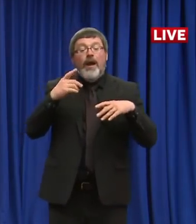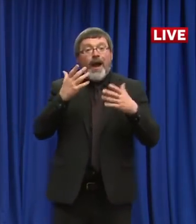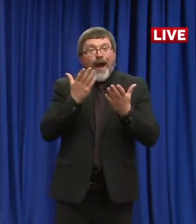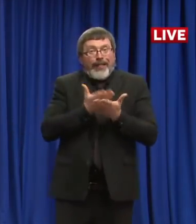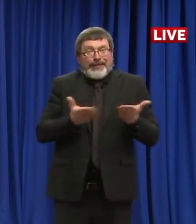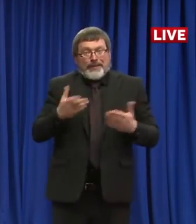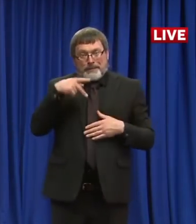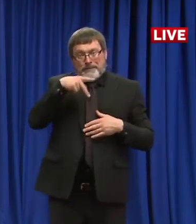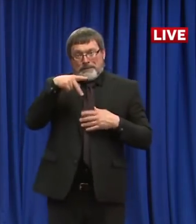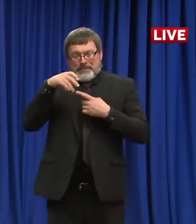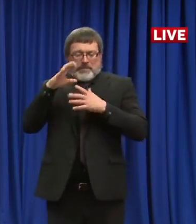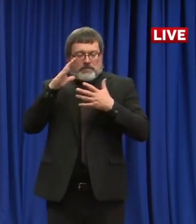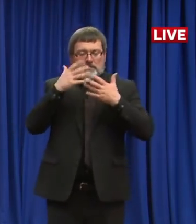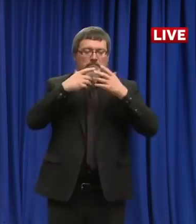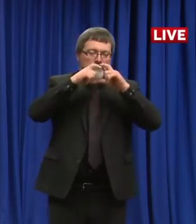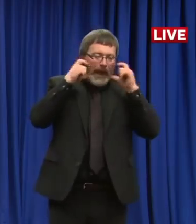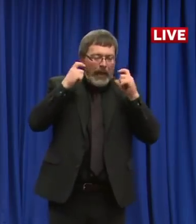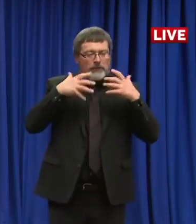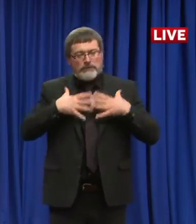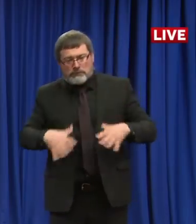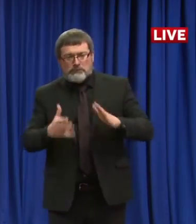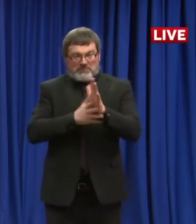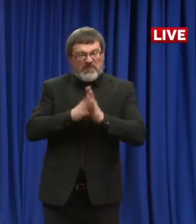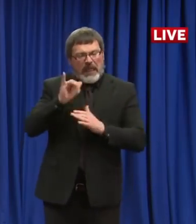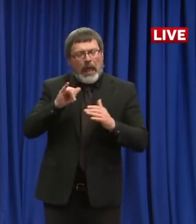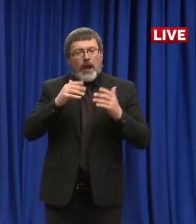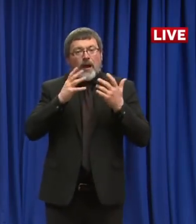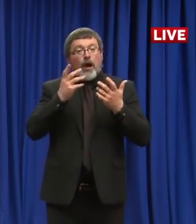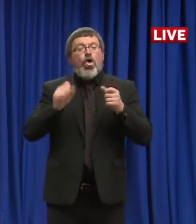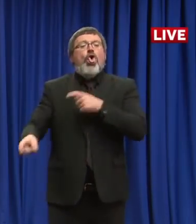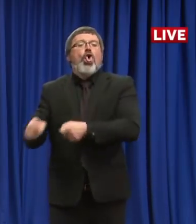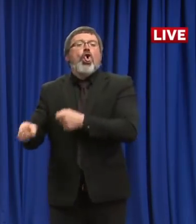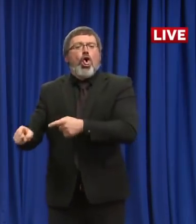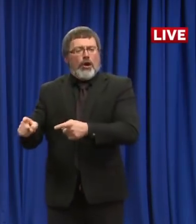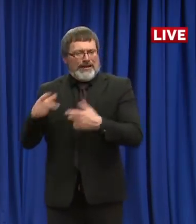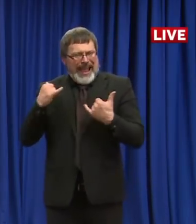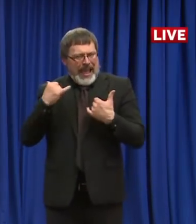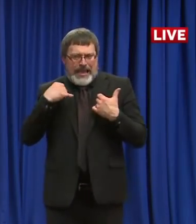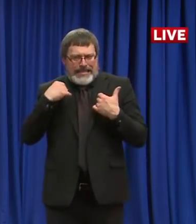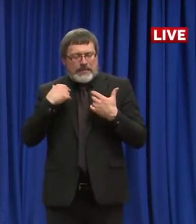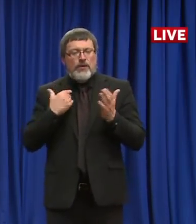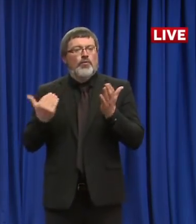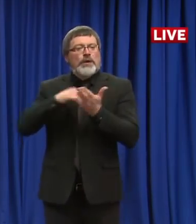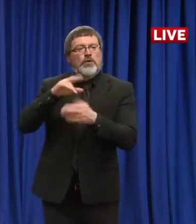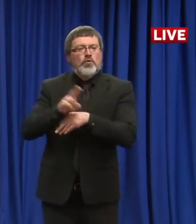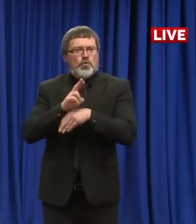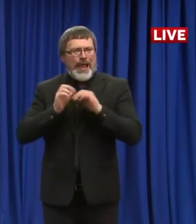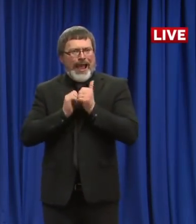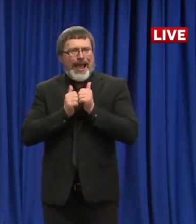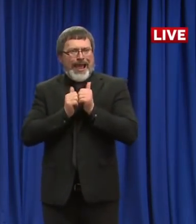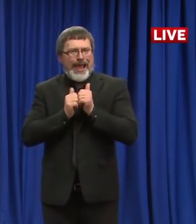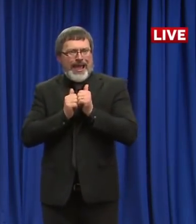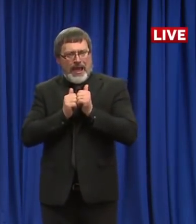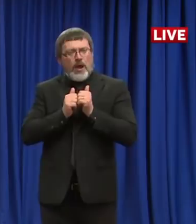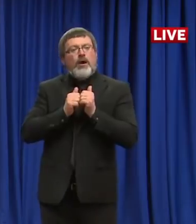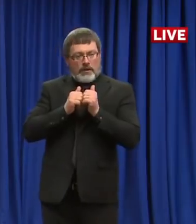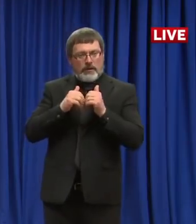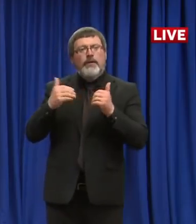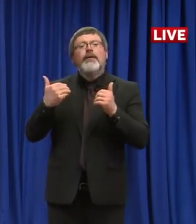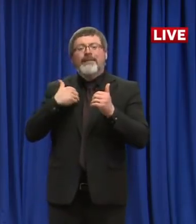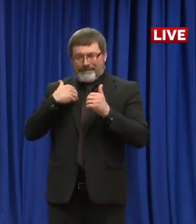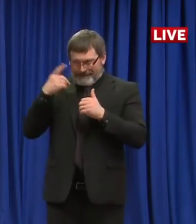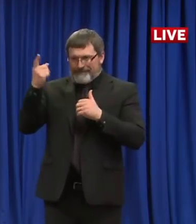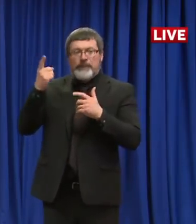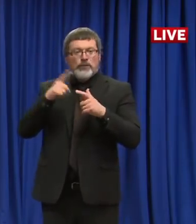testing sampling resources more available in communities. And so you heard the governor talk about